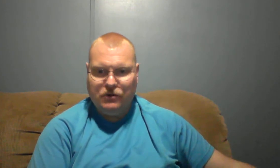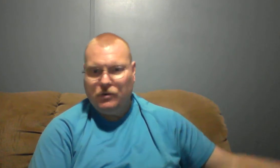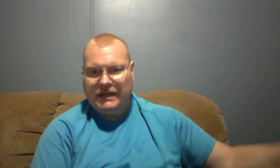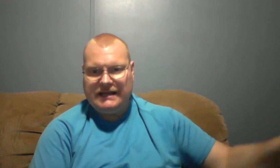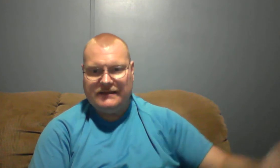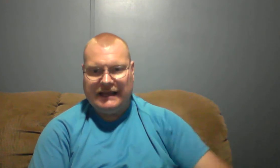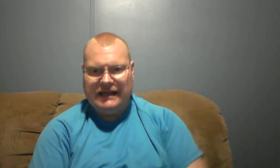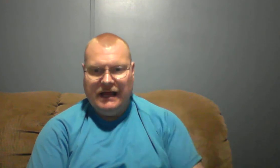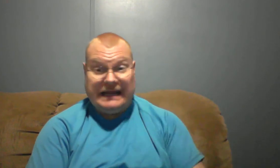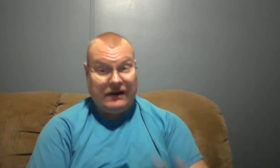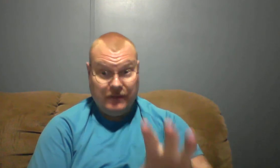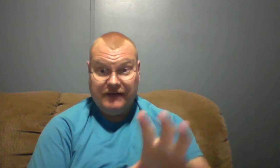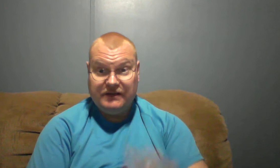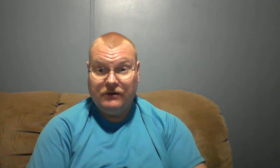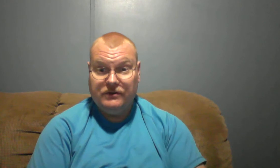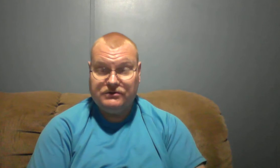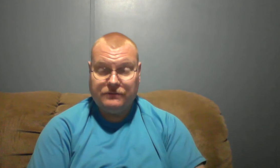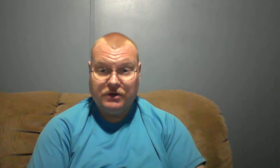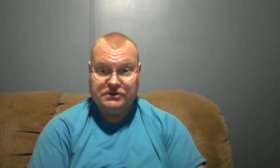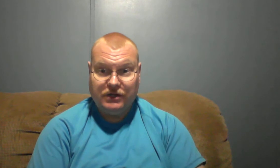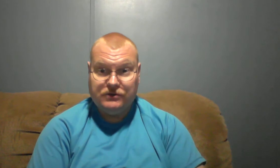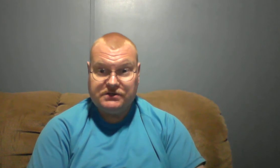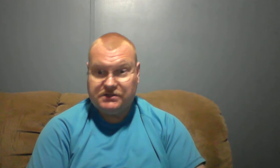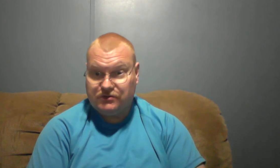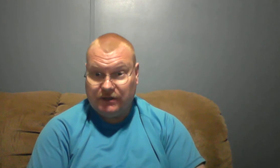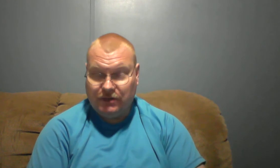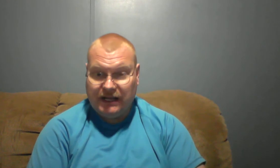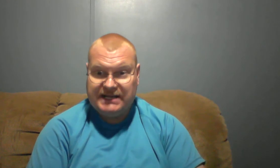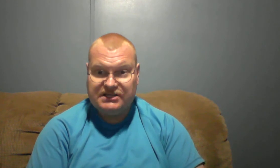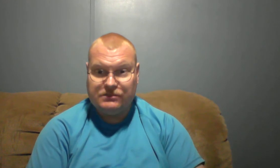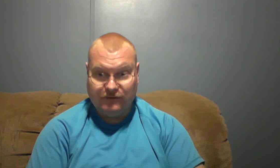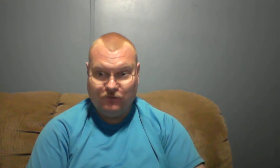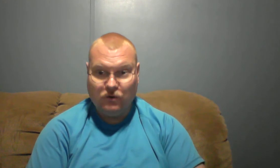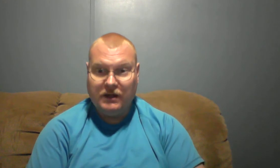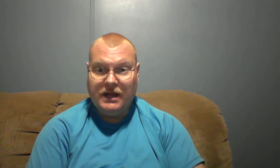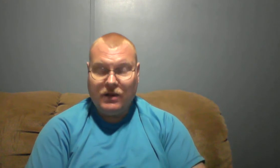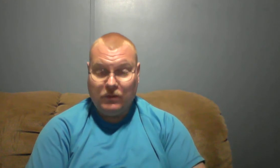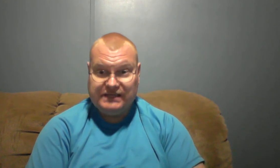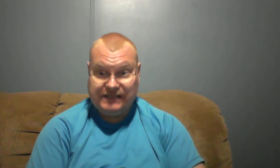anything now we may have to go through some persecutions and tribulations before we see